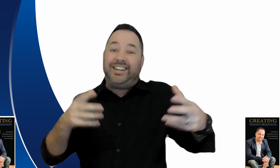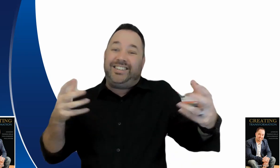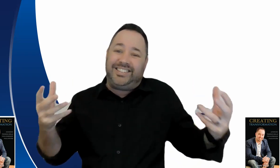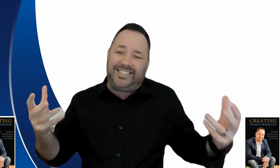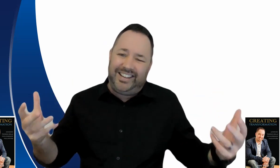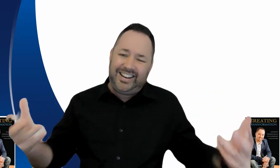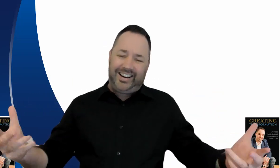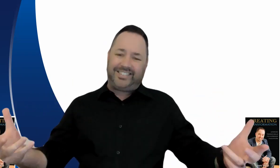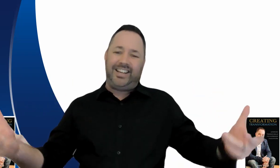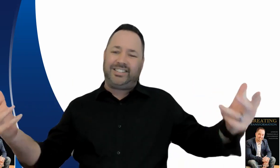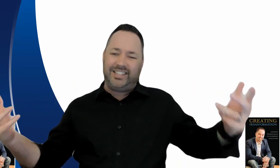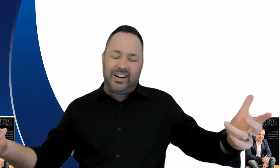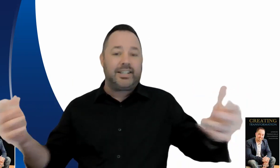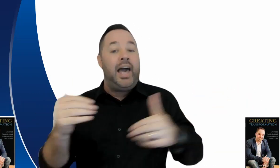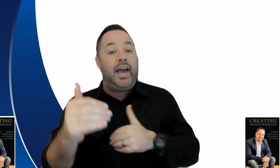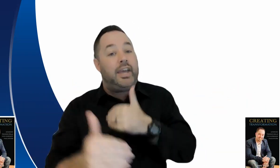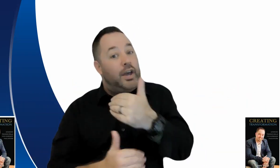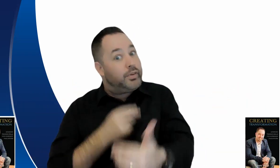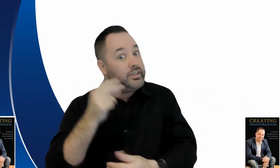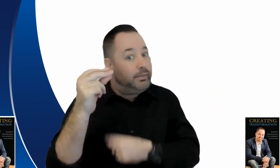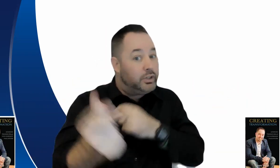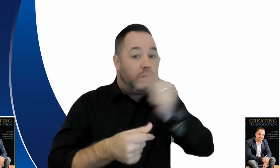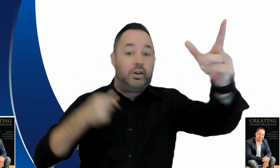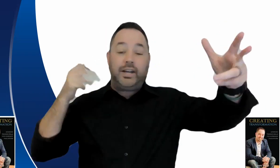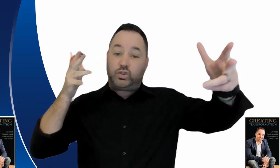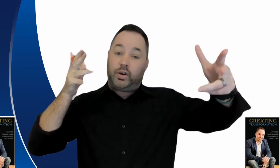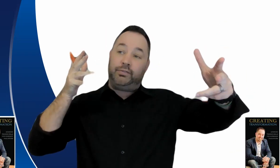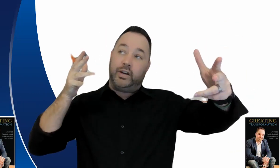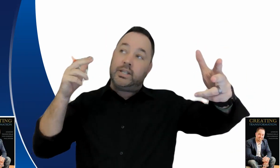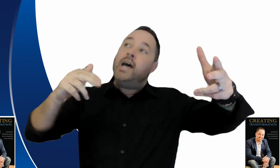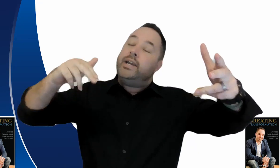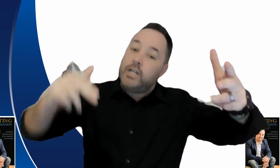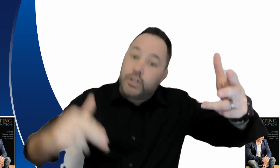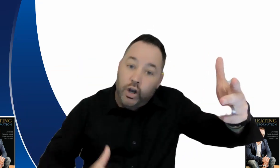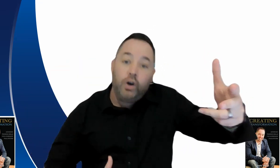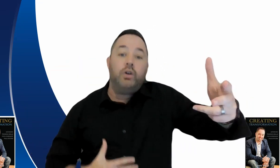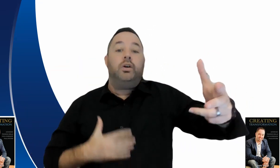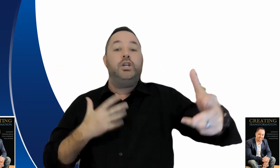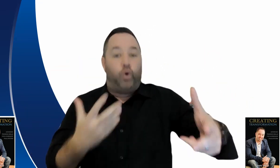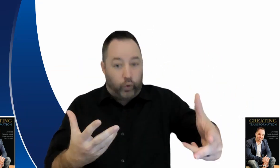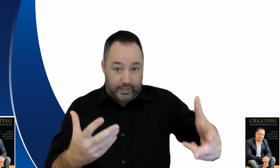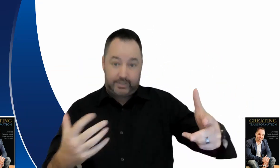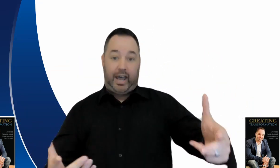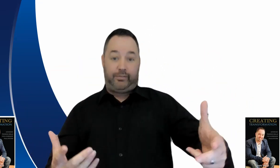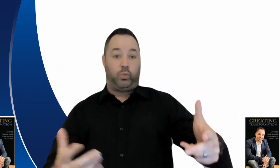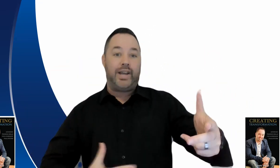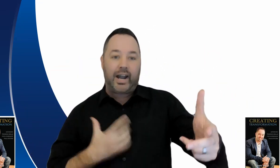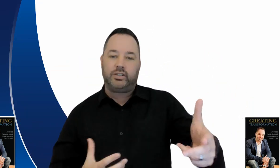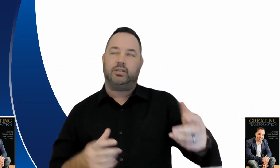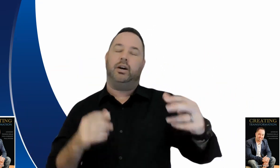because it's not it's not and every time you turn on that screen folks internally your audience are having reactions